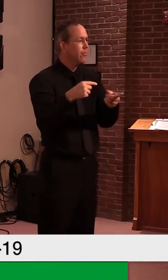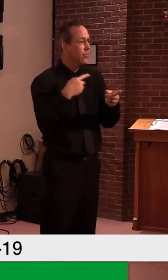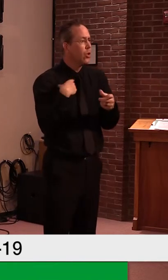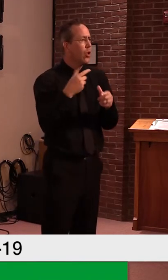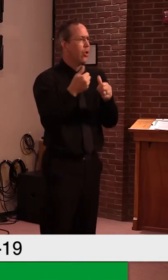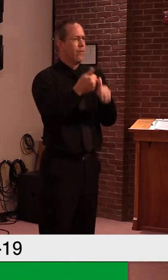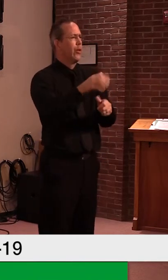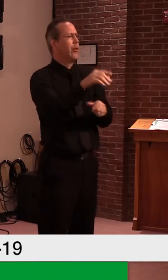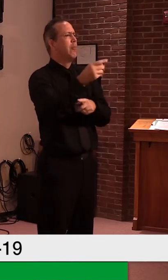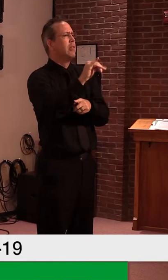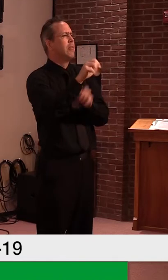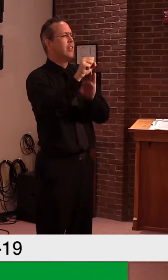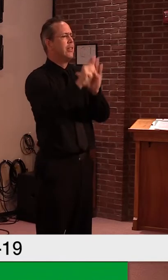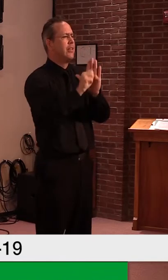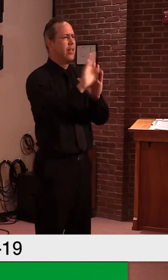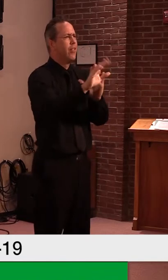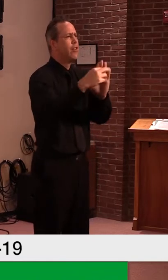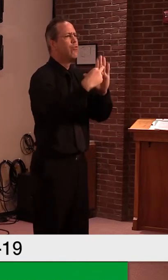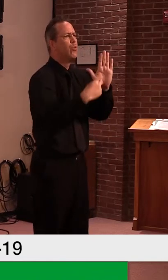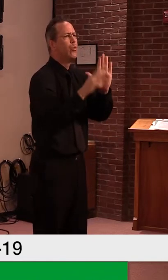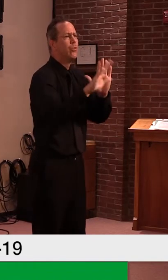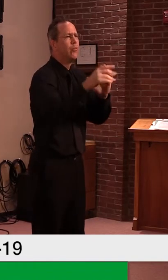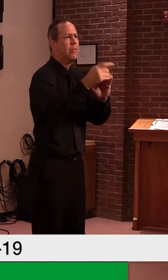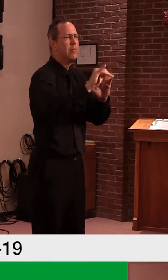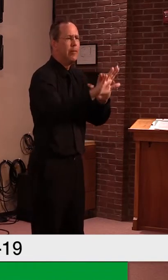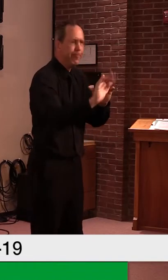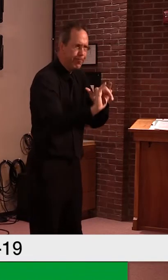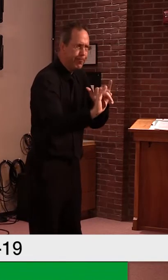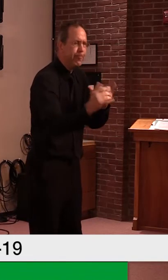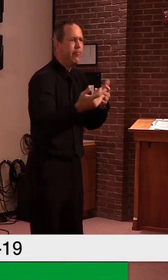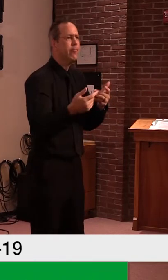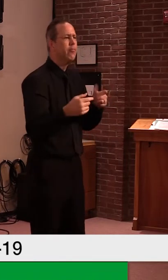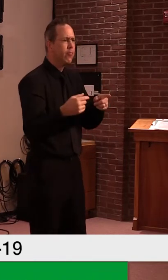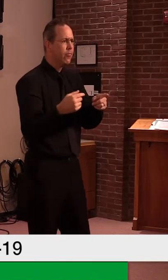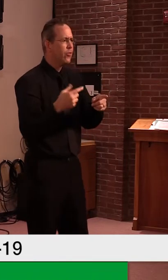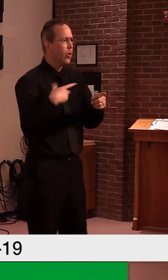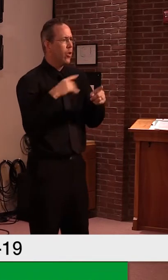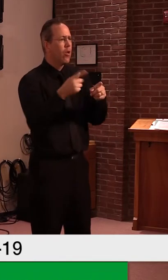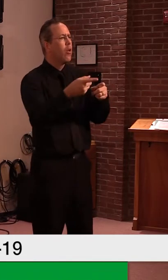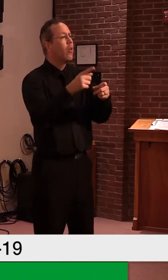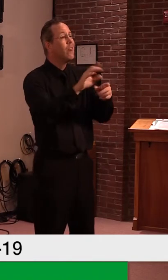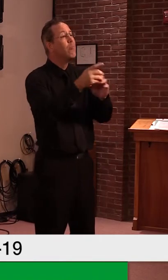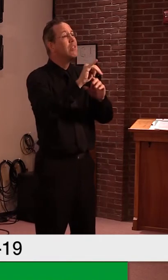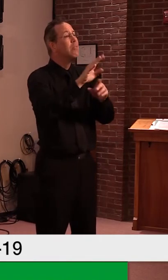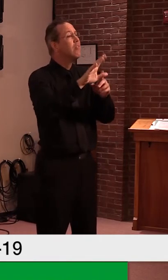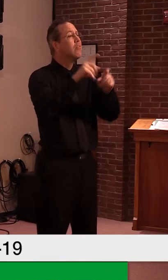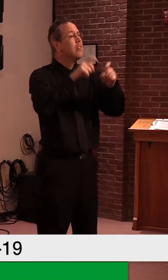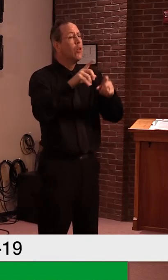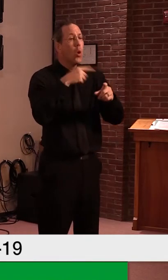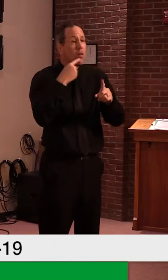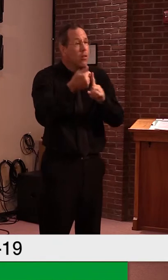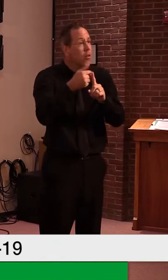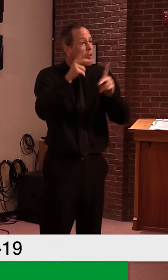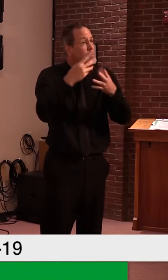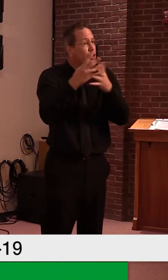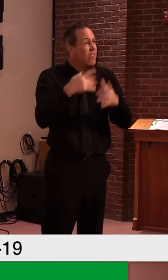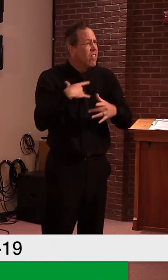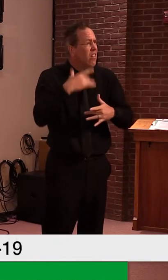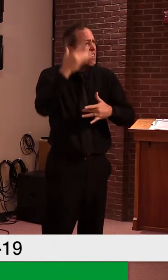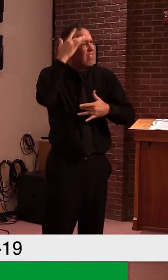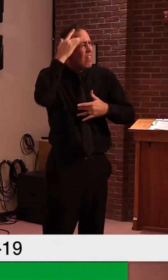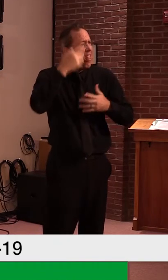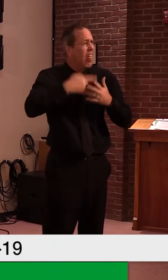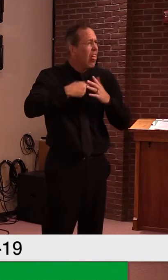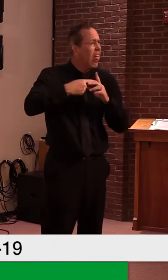by only testing, as the governor had mentioned, only symptomatic individuals. Just to compare, the Vermont Department of